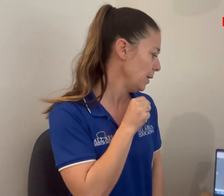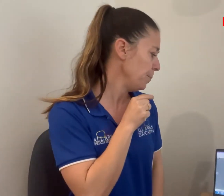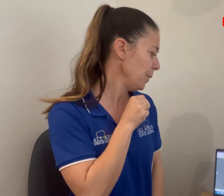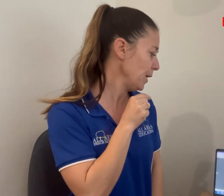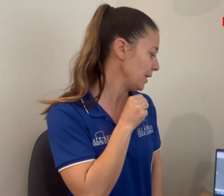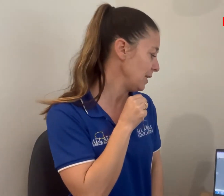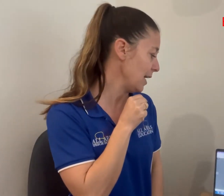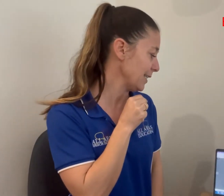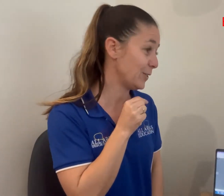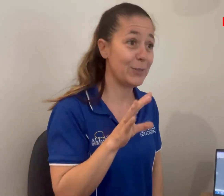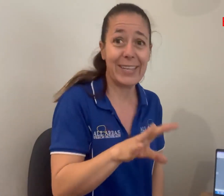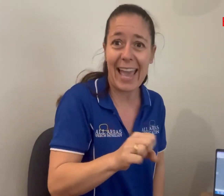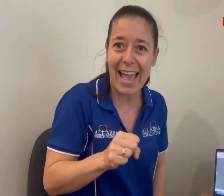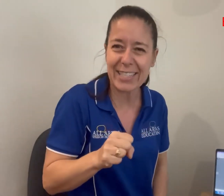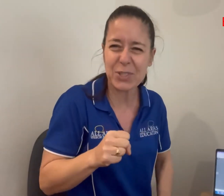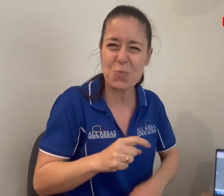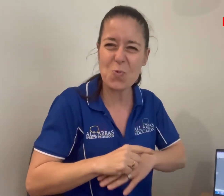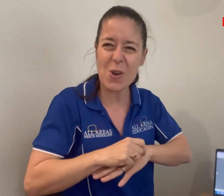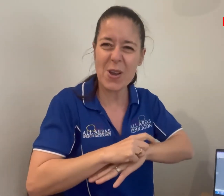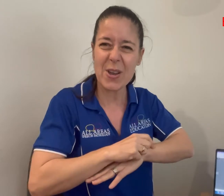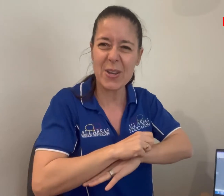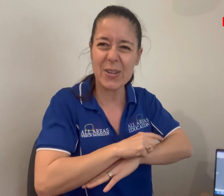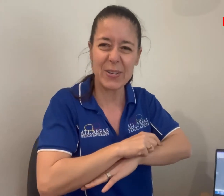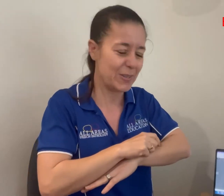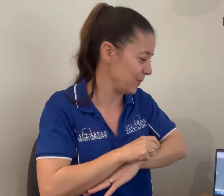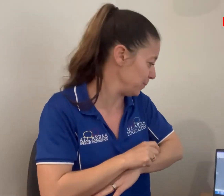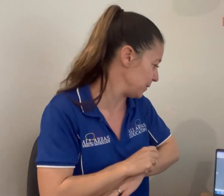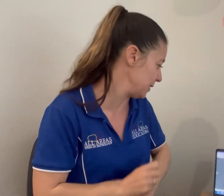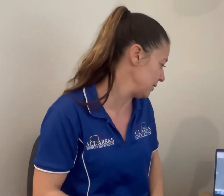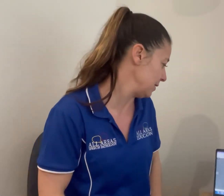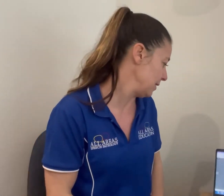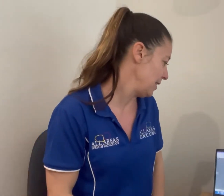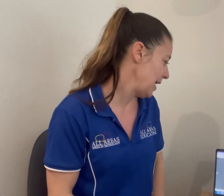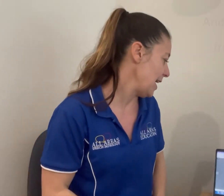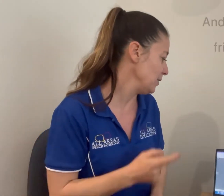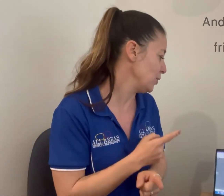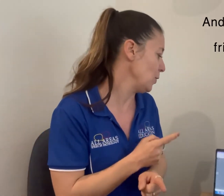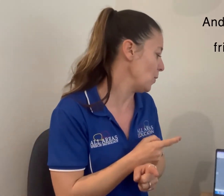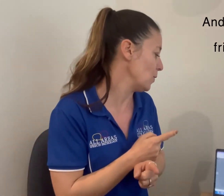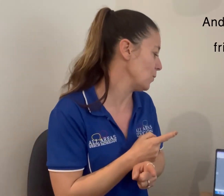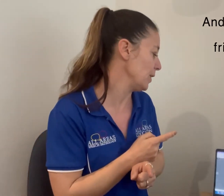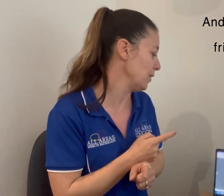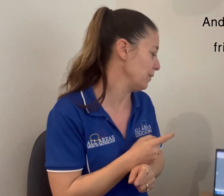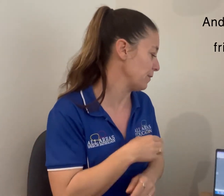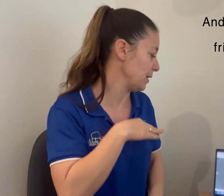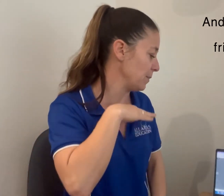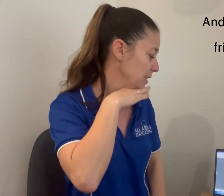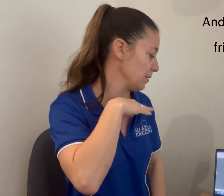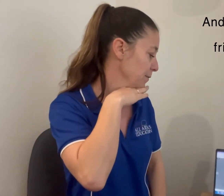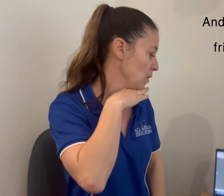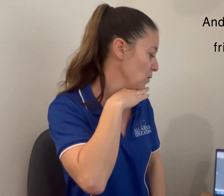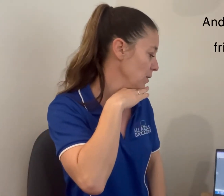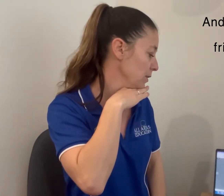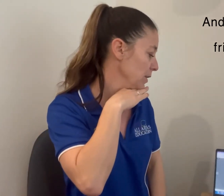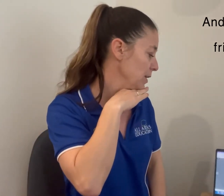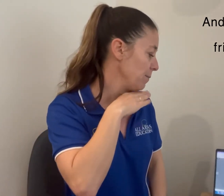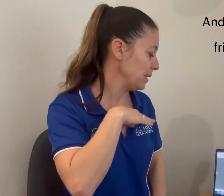Birdie likes to catch worms and talk with her friend Mr. Frog. Mr.